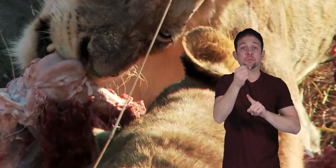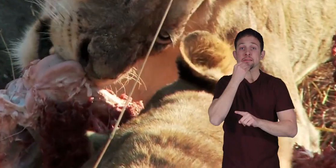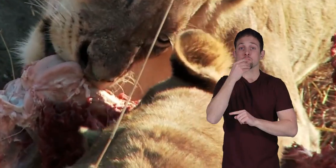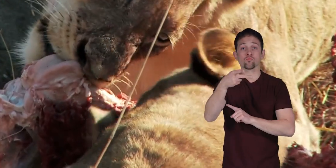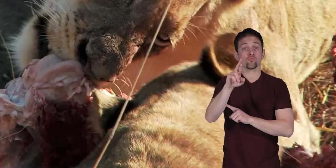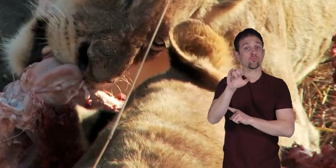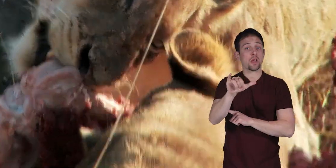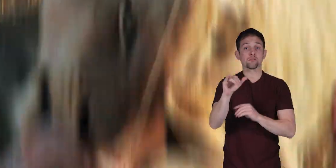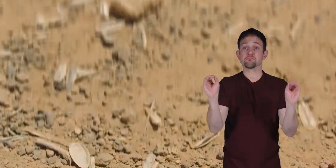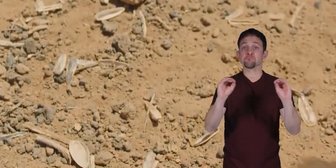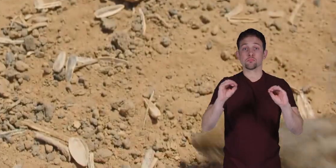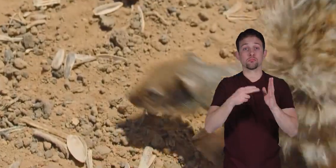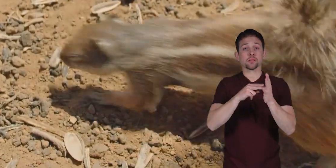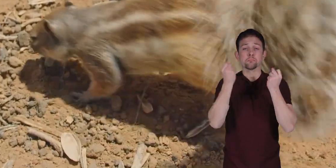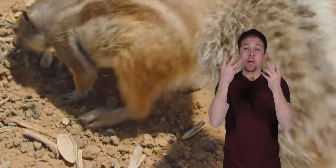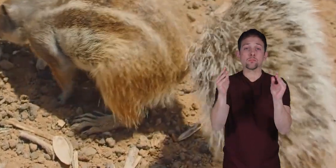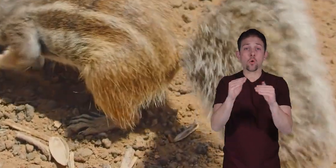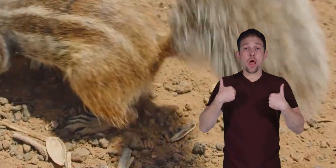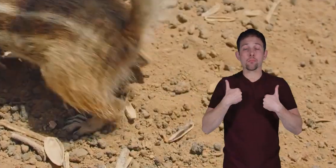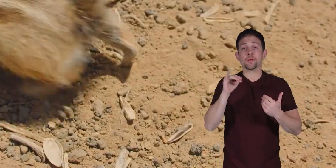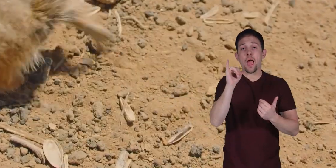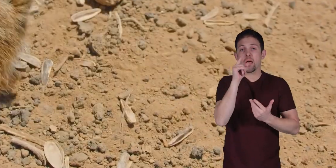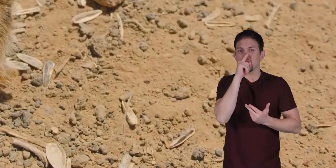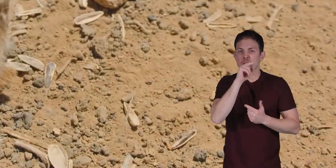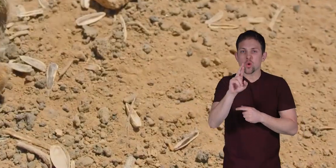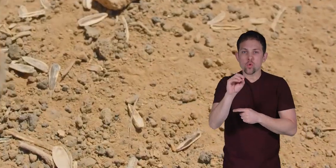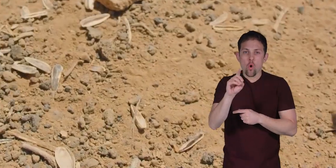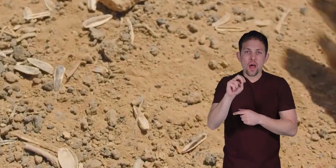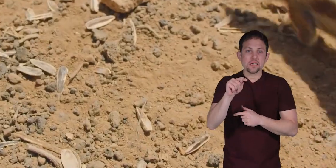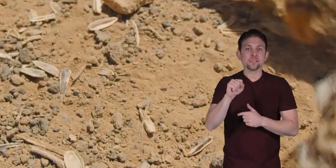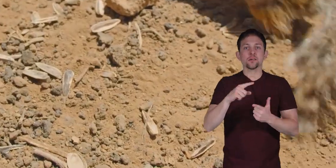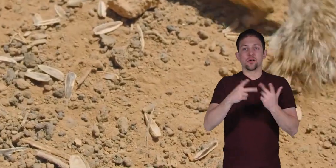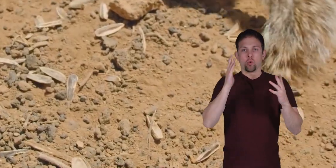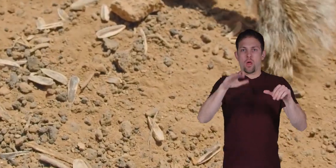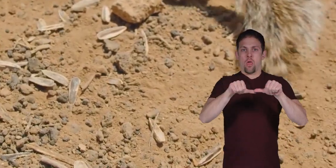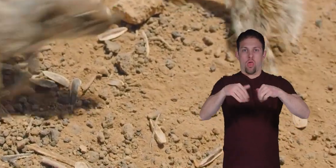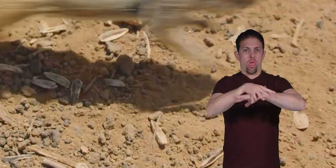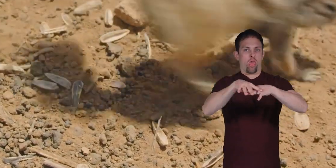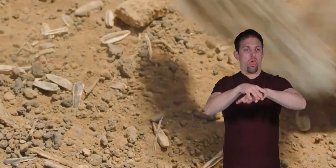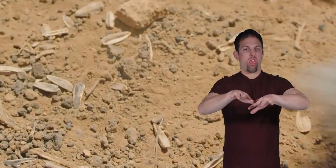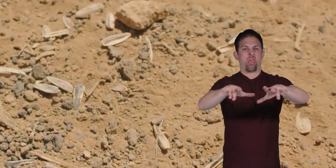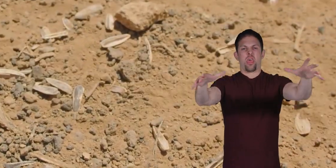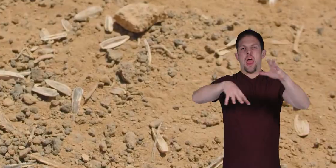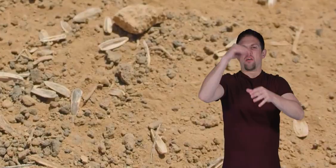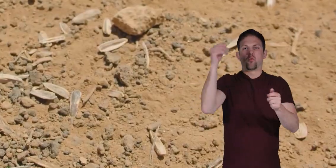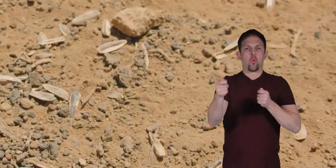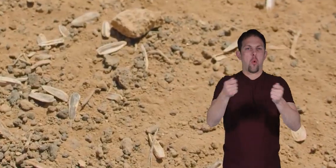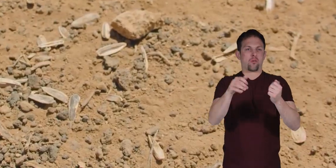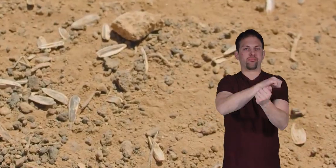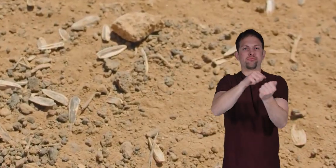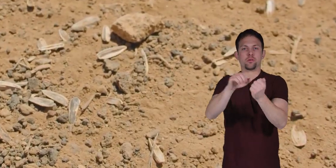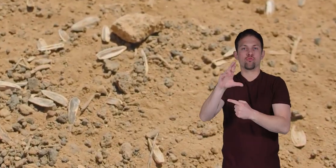eat their prey, too many small animals, like rodents, would run around eating all the vegetation and destroying crops.